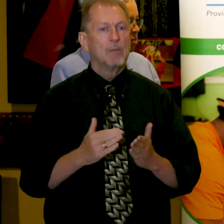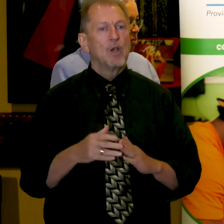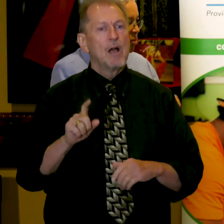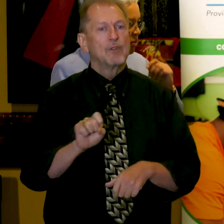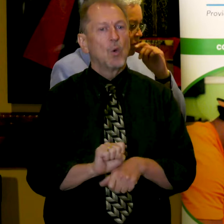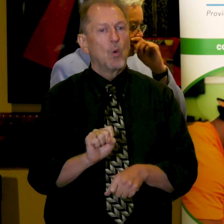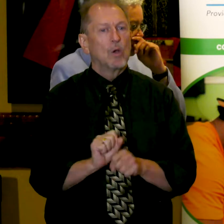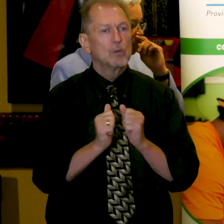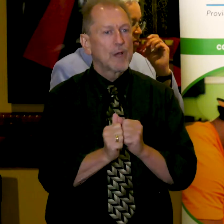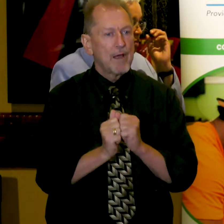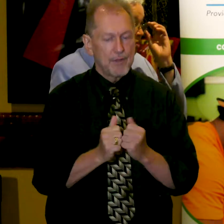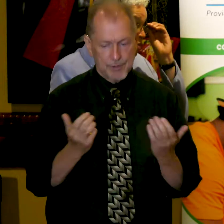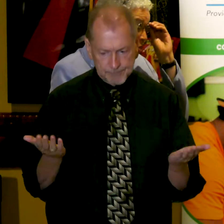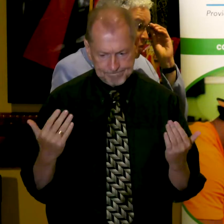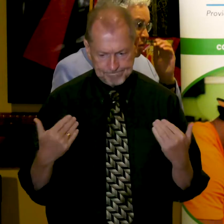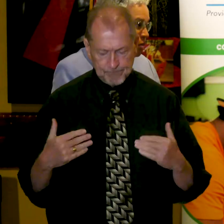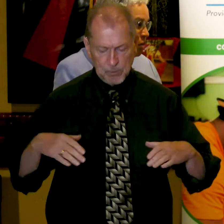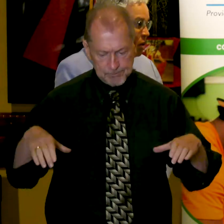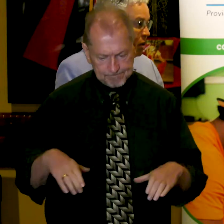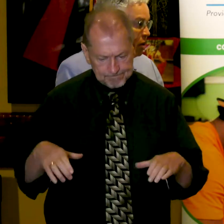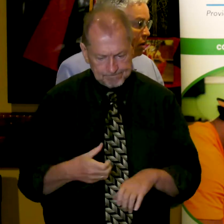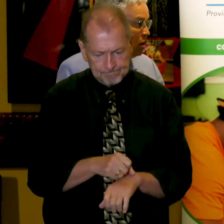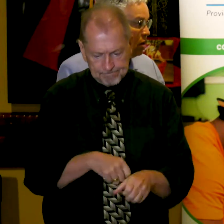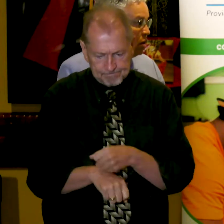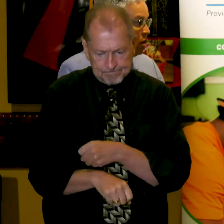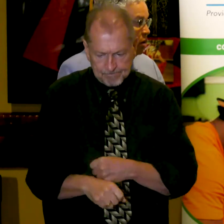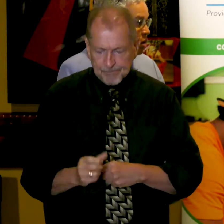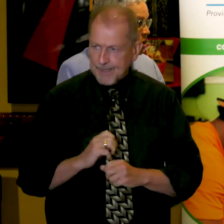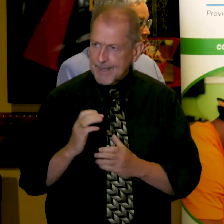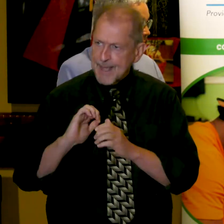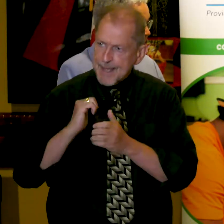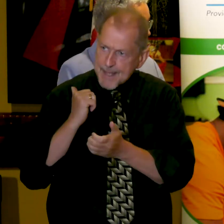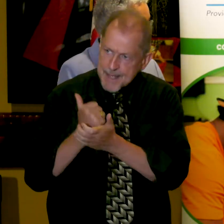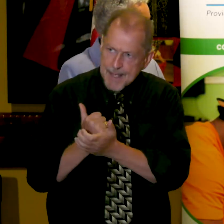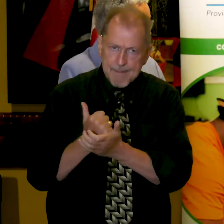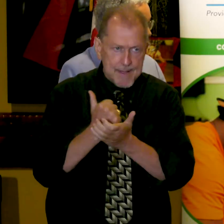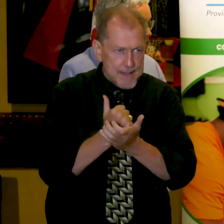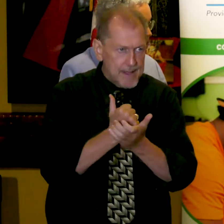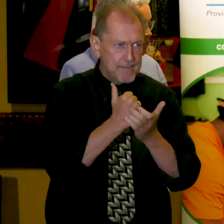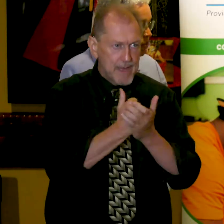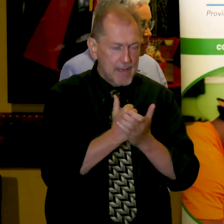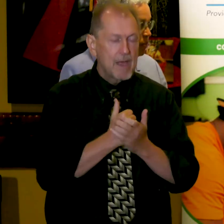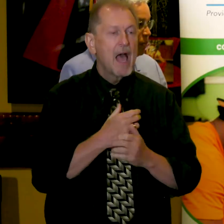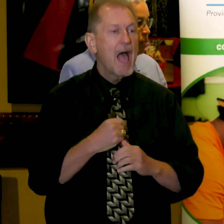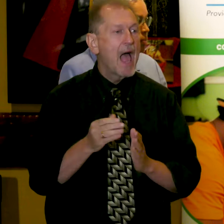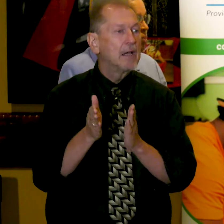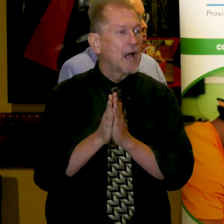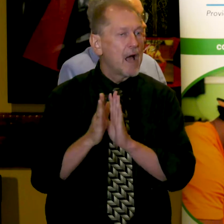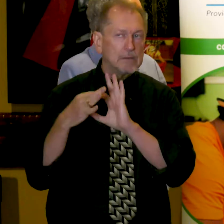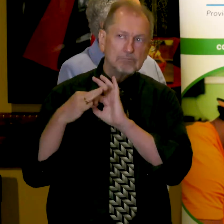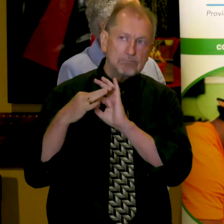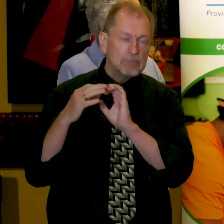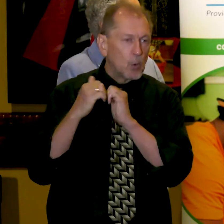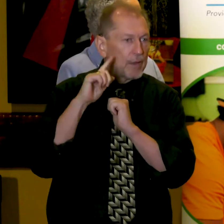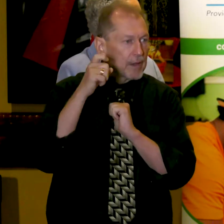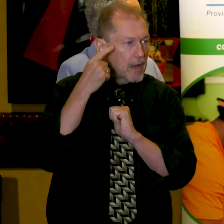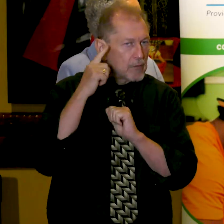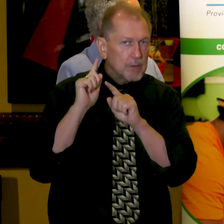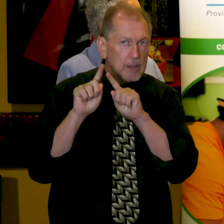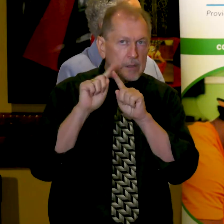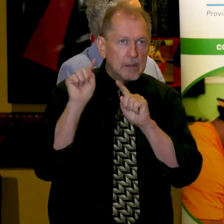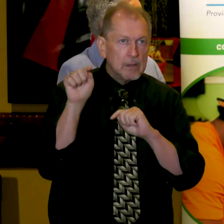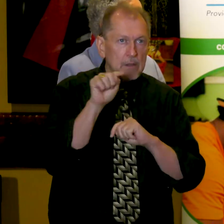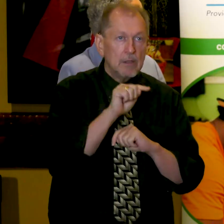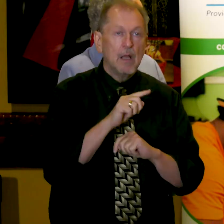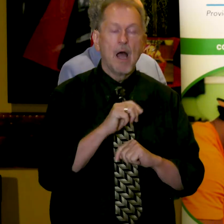became united, and we saw great partners at different levels of government. But I'm particularly very proud of Cook